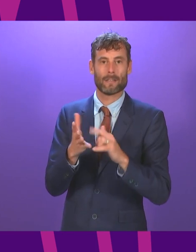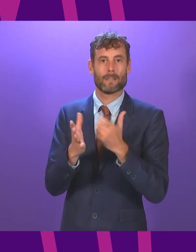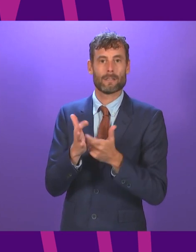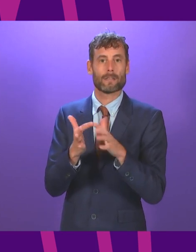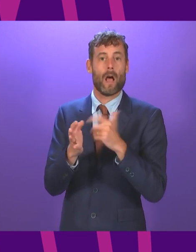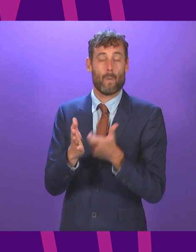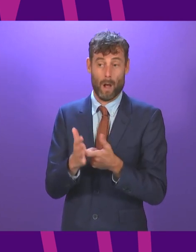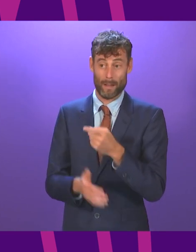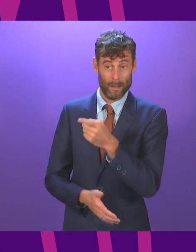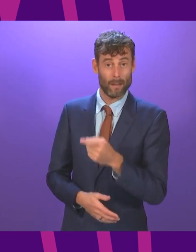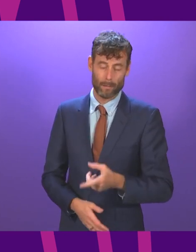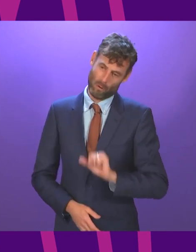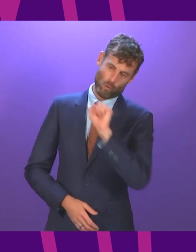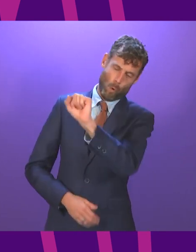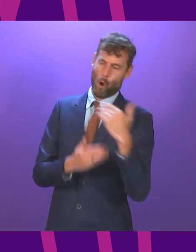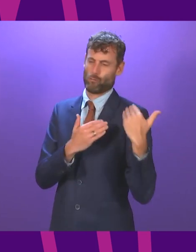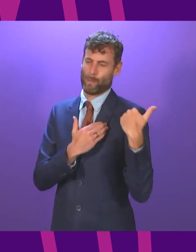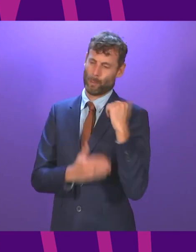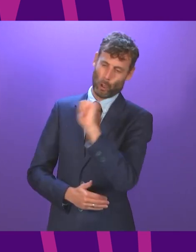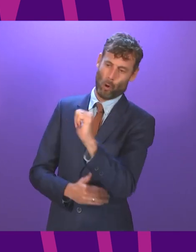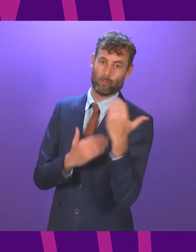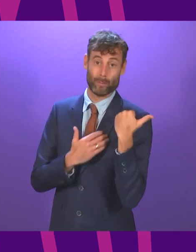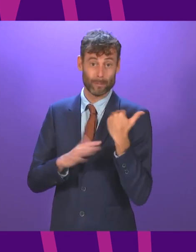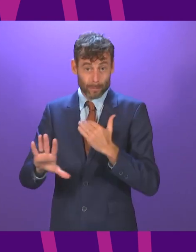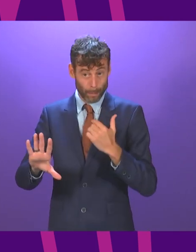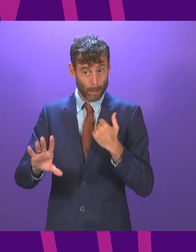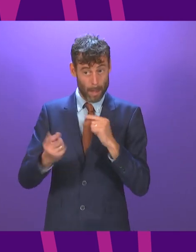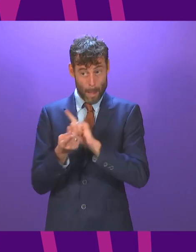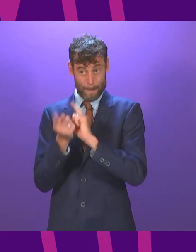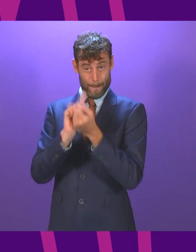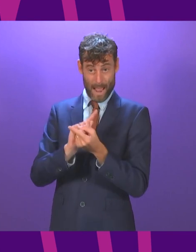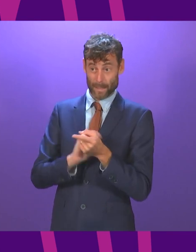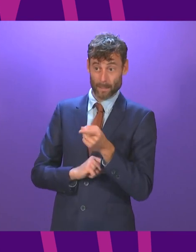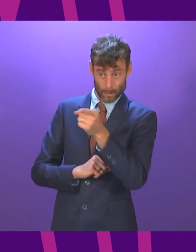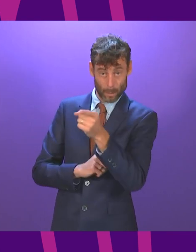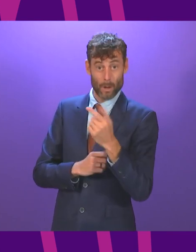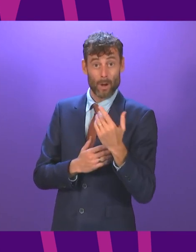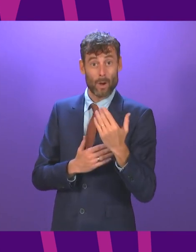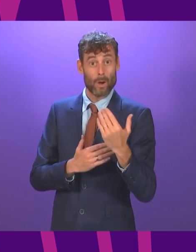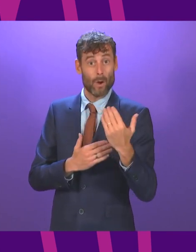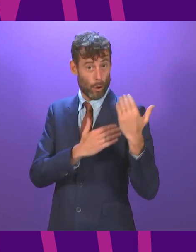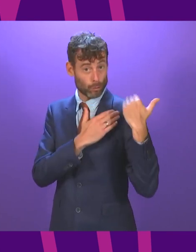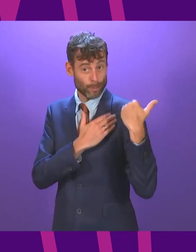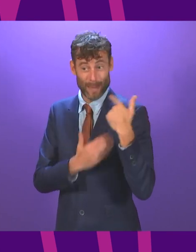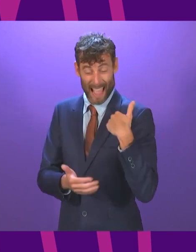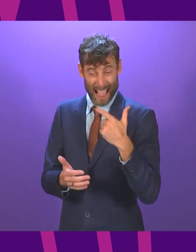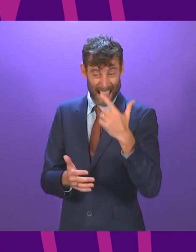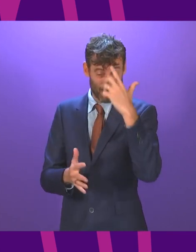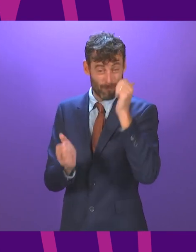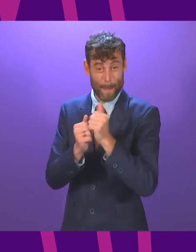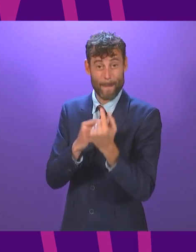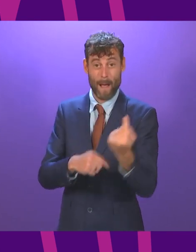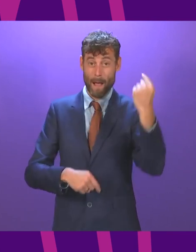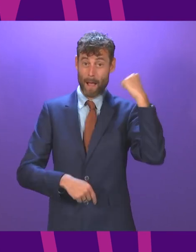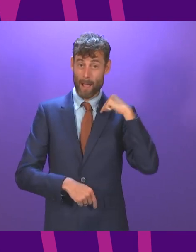responsibility on all of us to focus on what we agree on not what we disagree on. I actually agree with him and commended him during the election campaign for